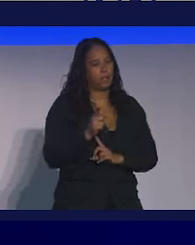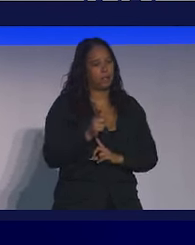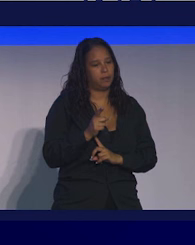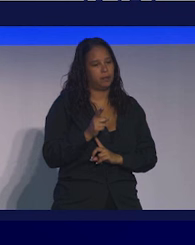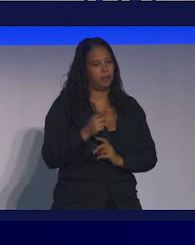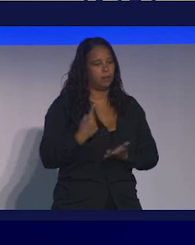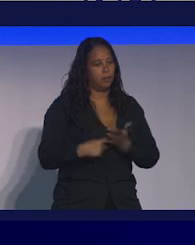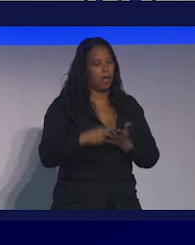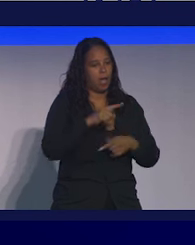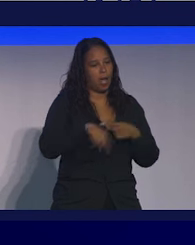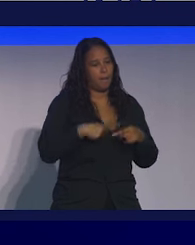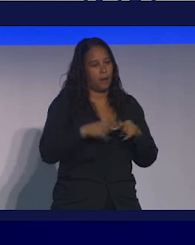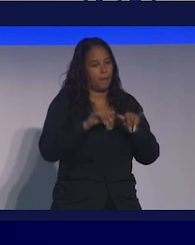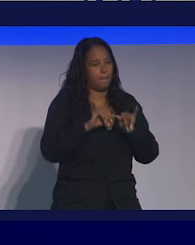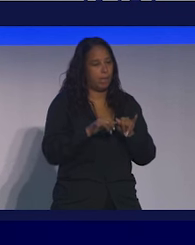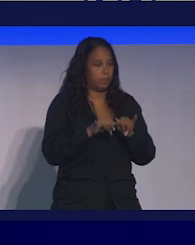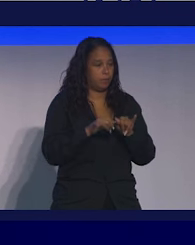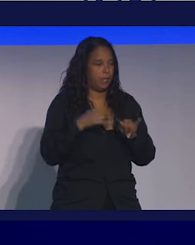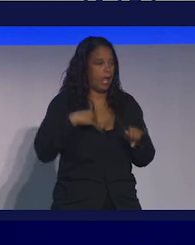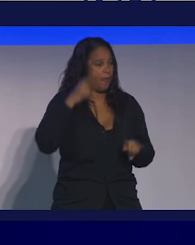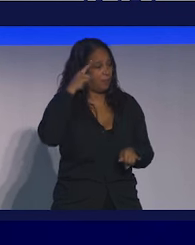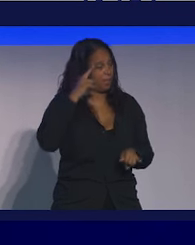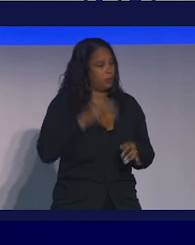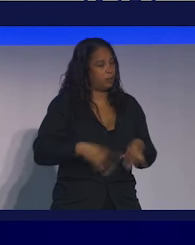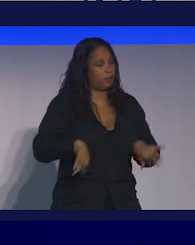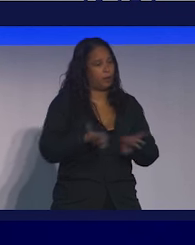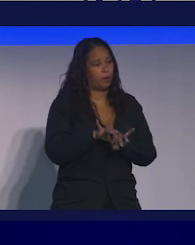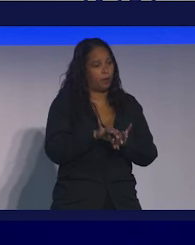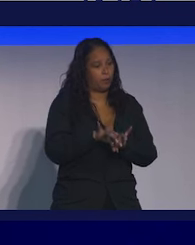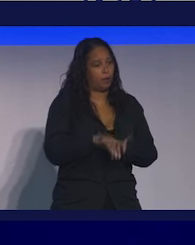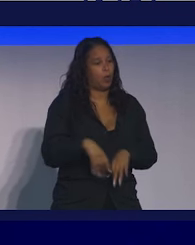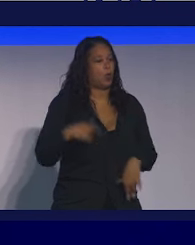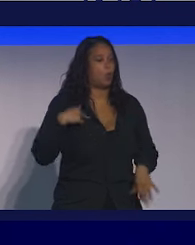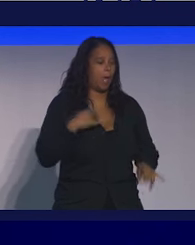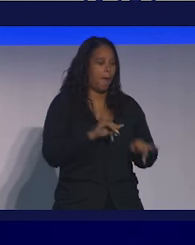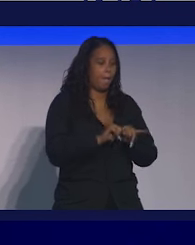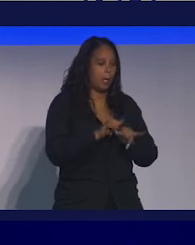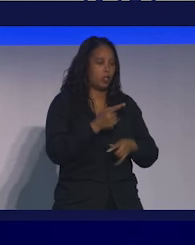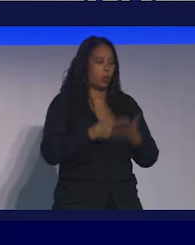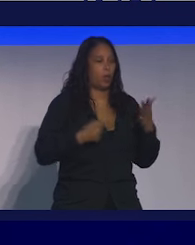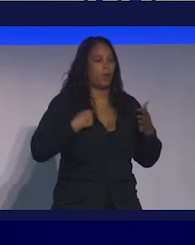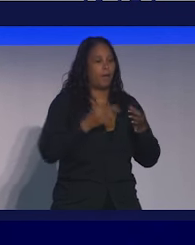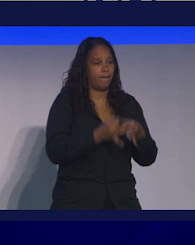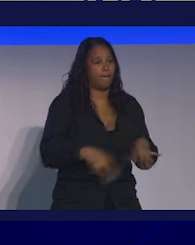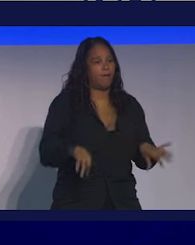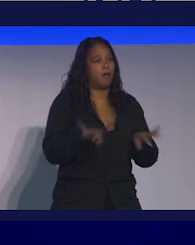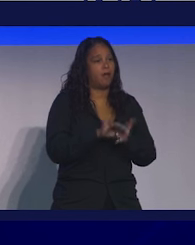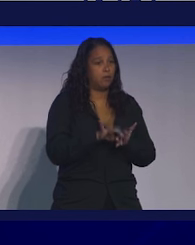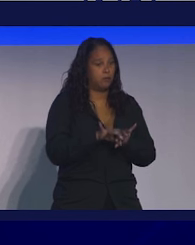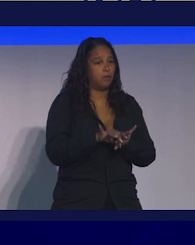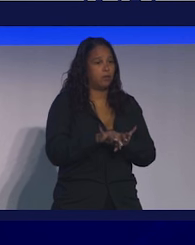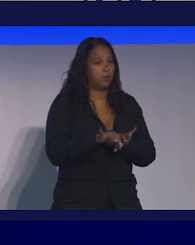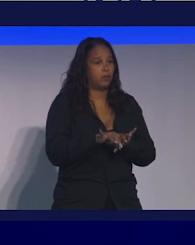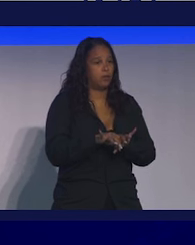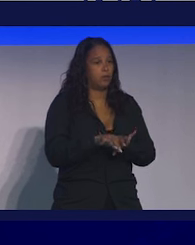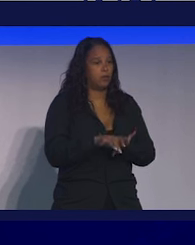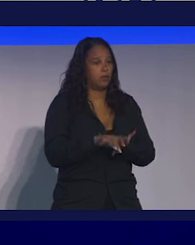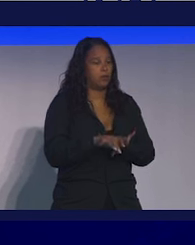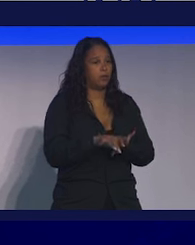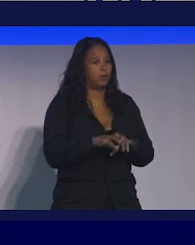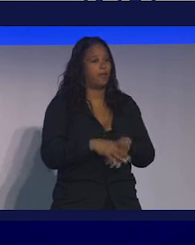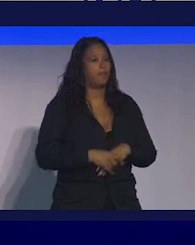measurement because I think this is really important. We measure what we value. What we measure we achieve.